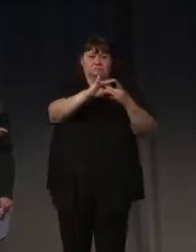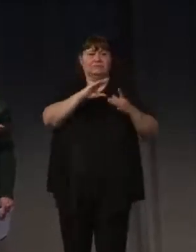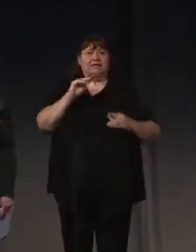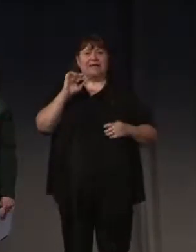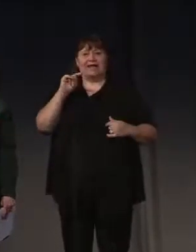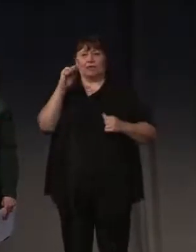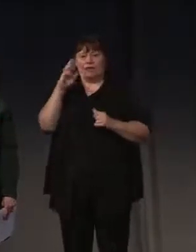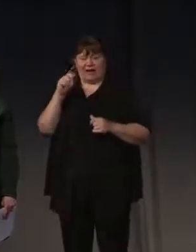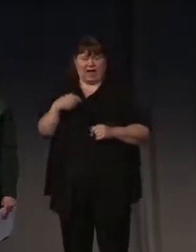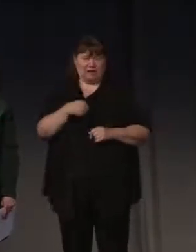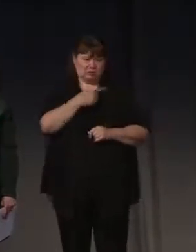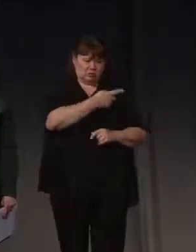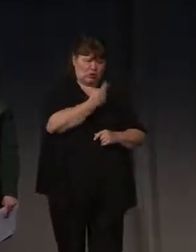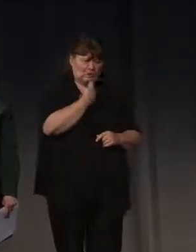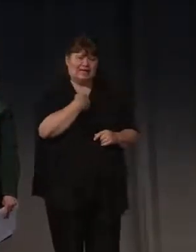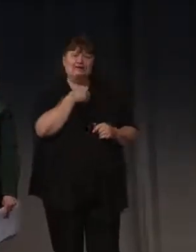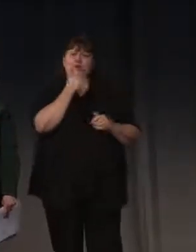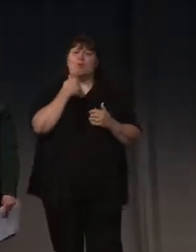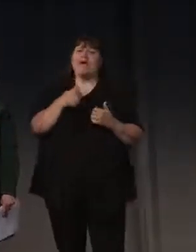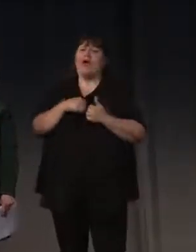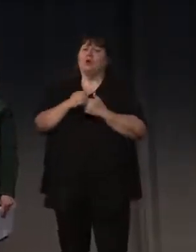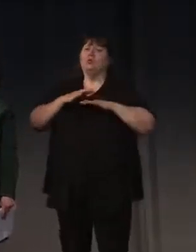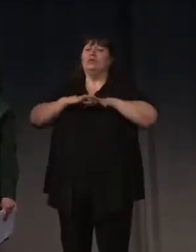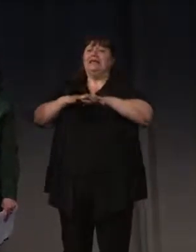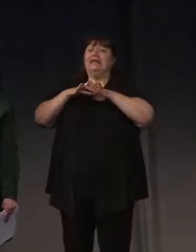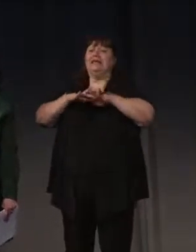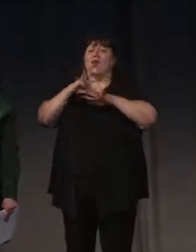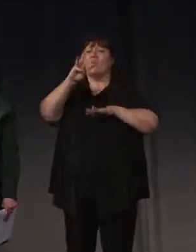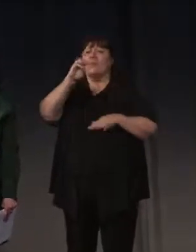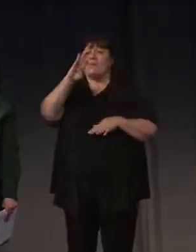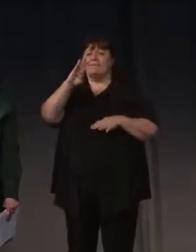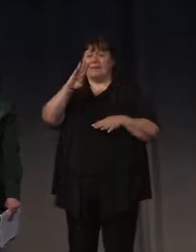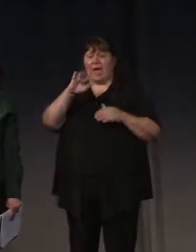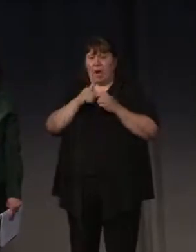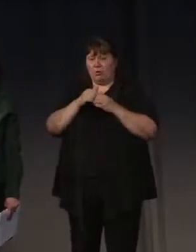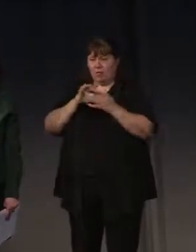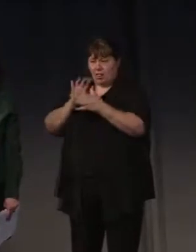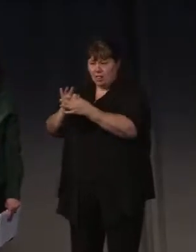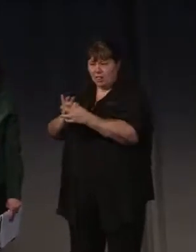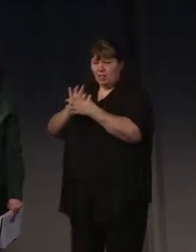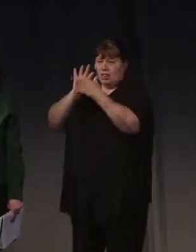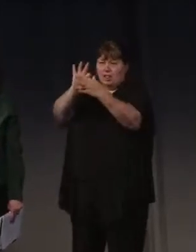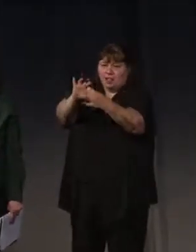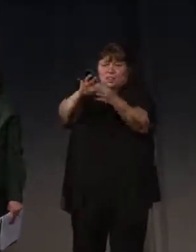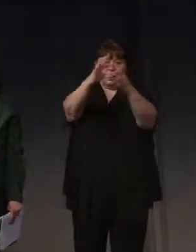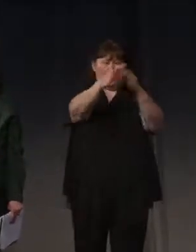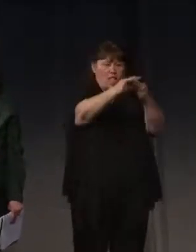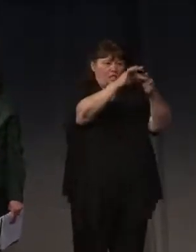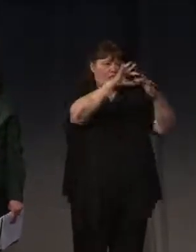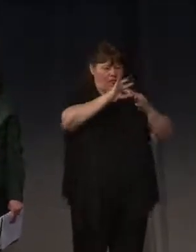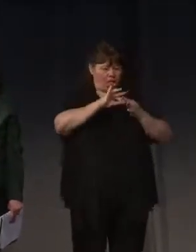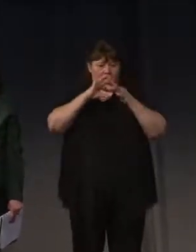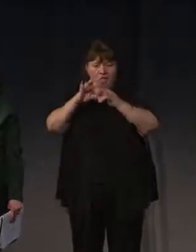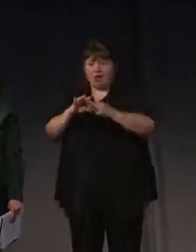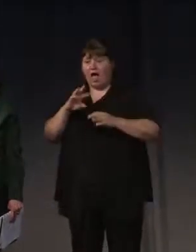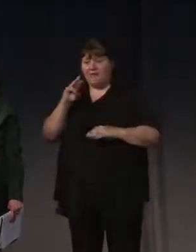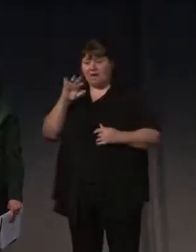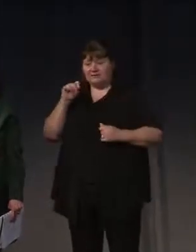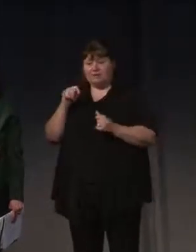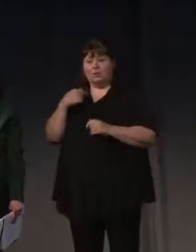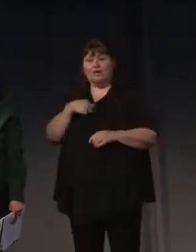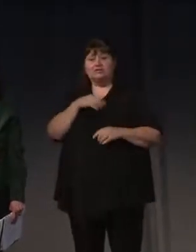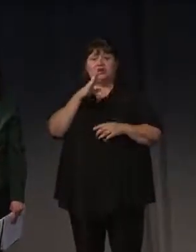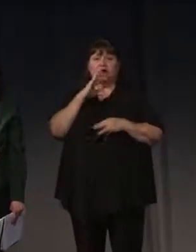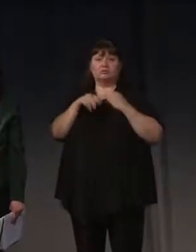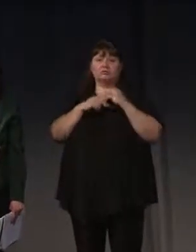to Tomas, he taught me how to weave a web around the various departments and interests at MIT. talked to people in